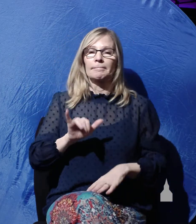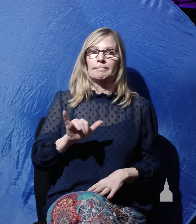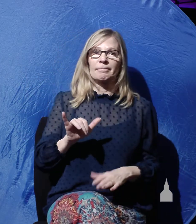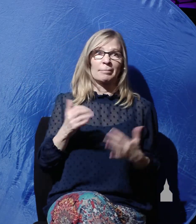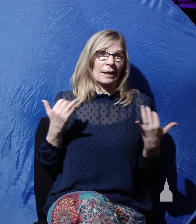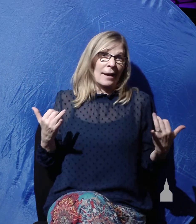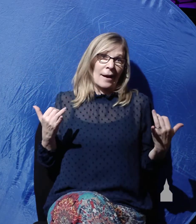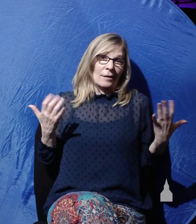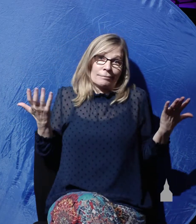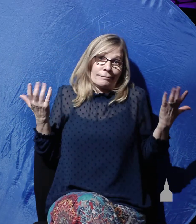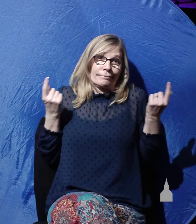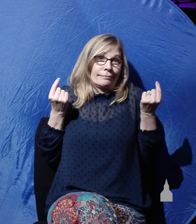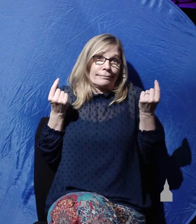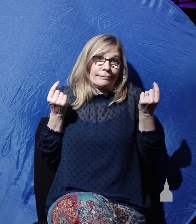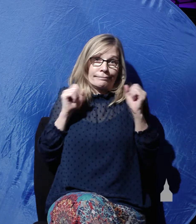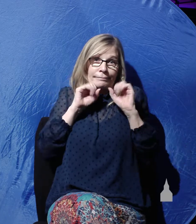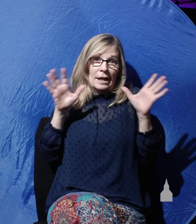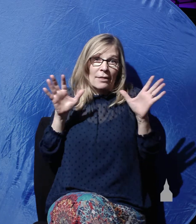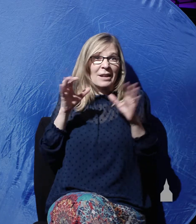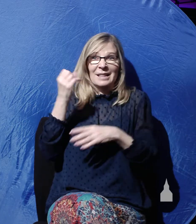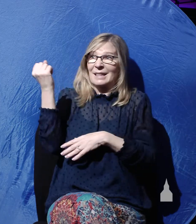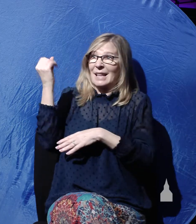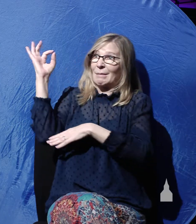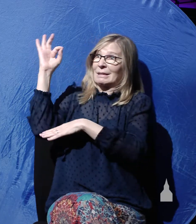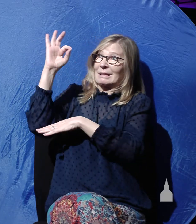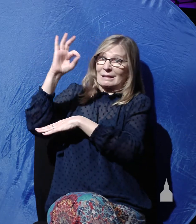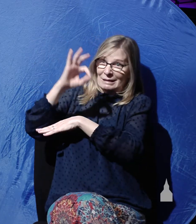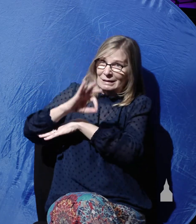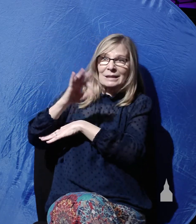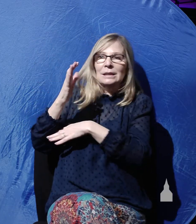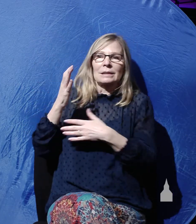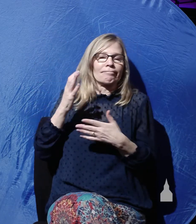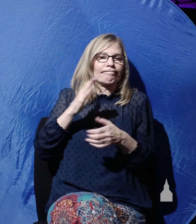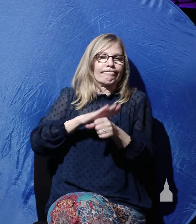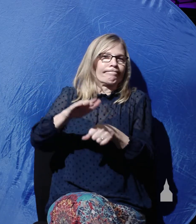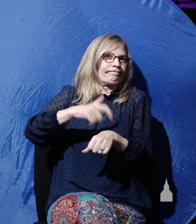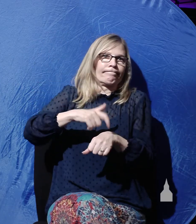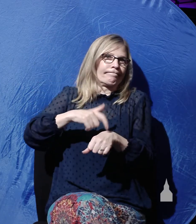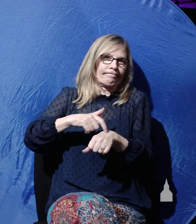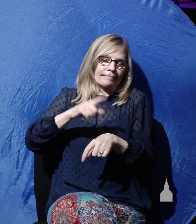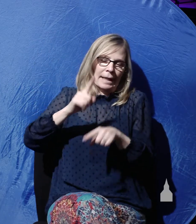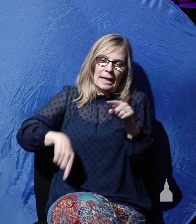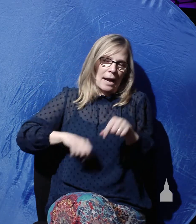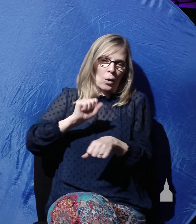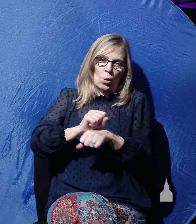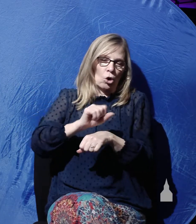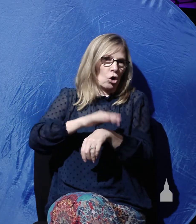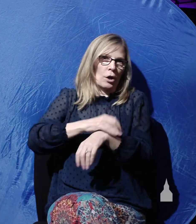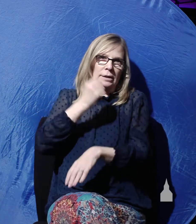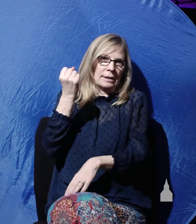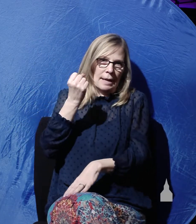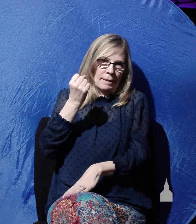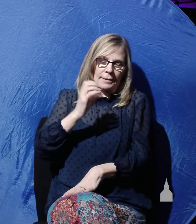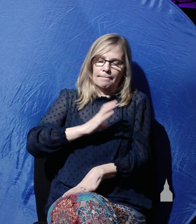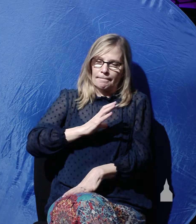nothing left for them to do because the Sabbath was coming and they simply did not and would not work on the Sabbath. So apparently